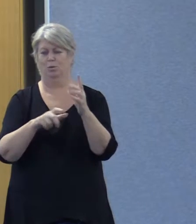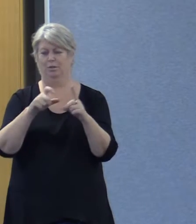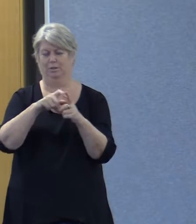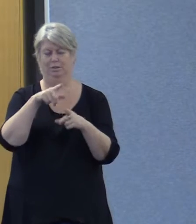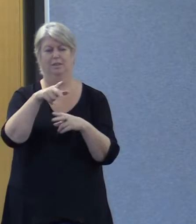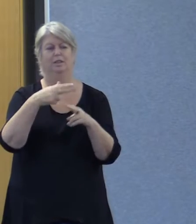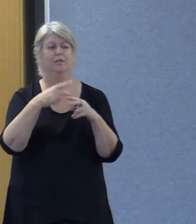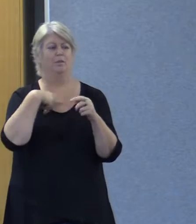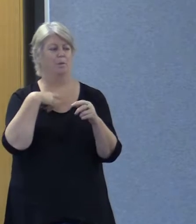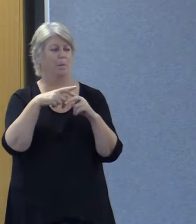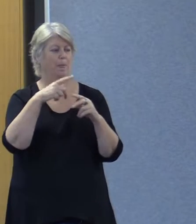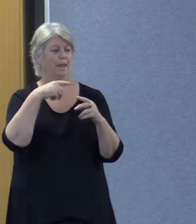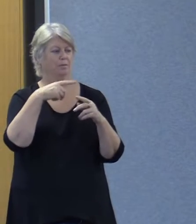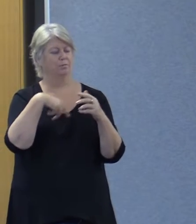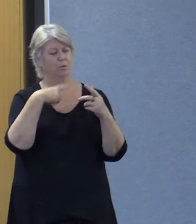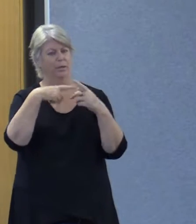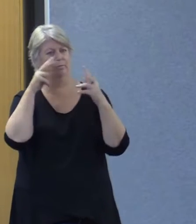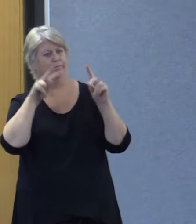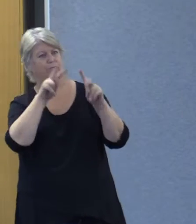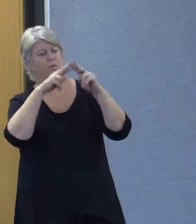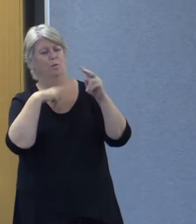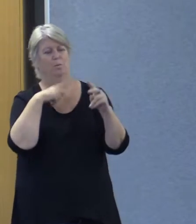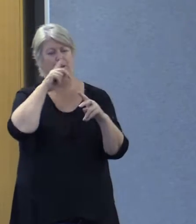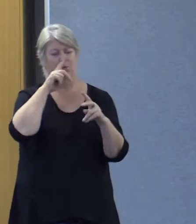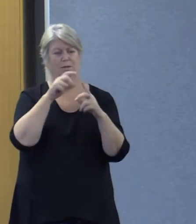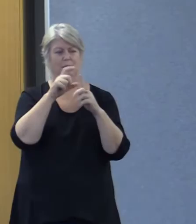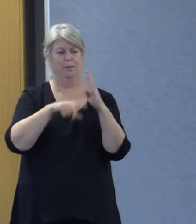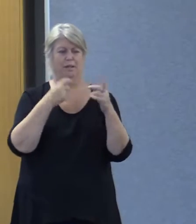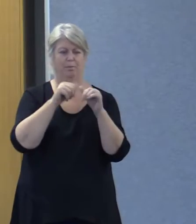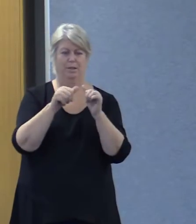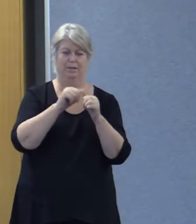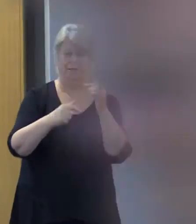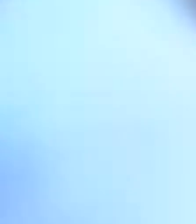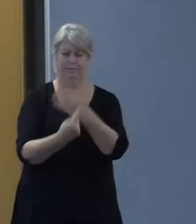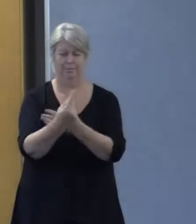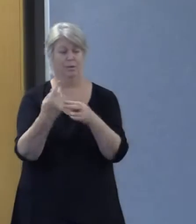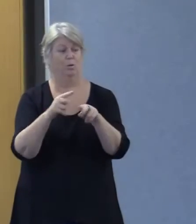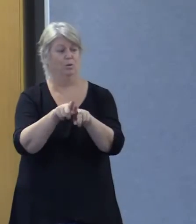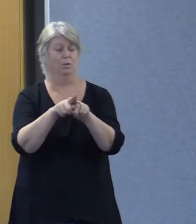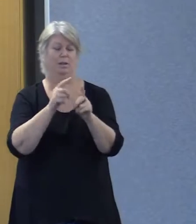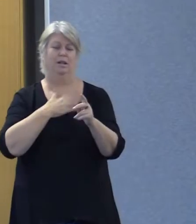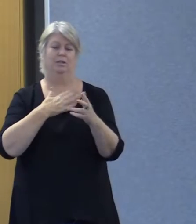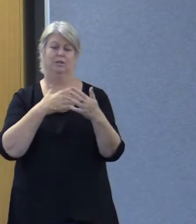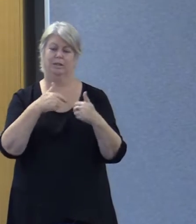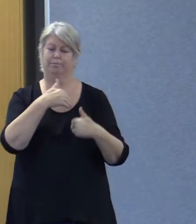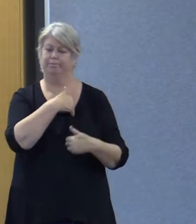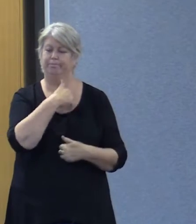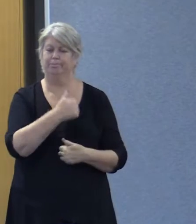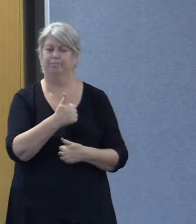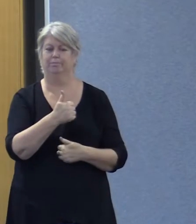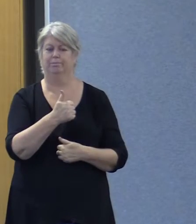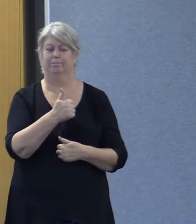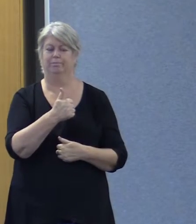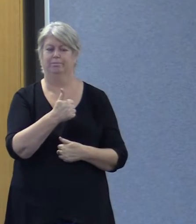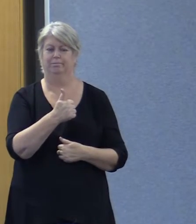to better outcomes for all people with disability. We would also like to express our sincere and